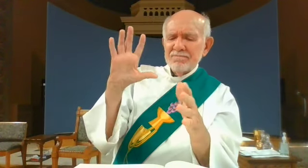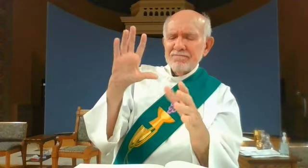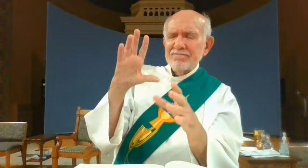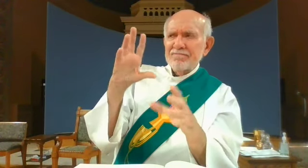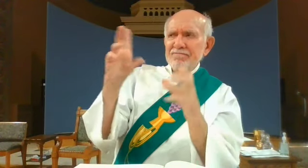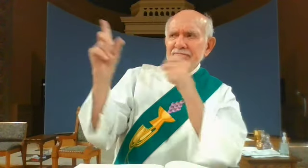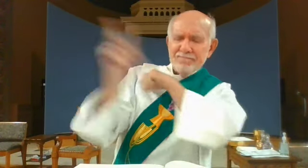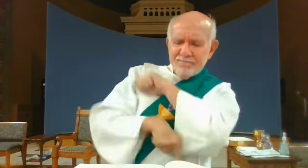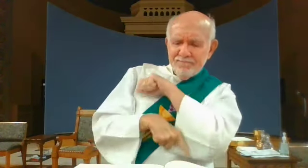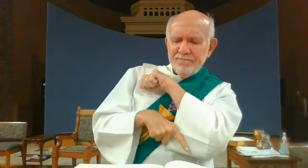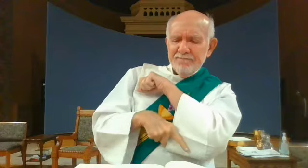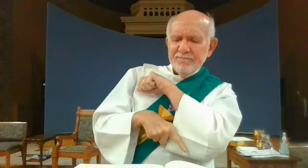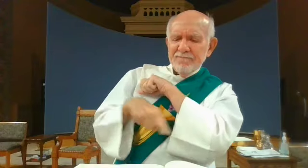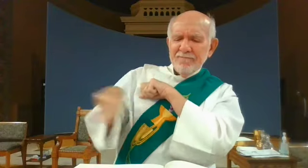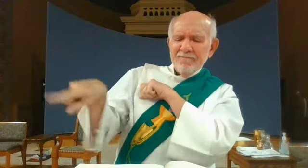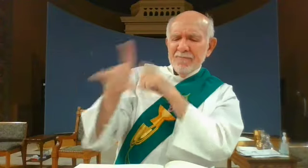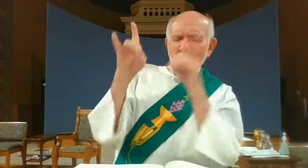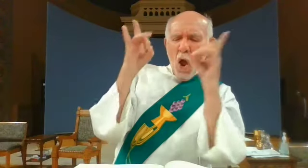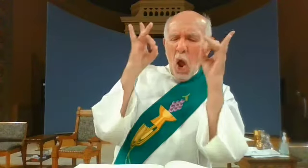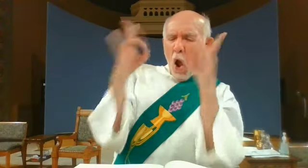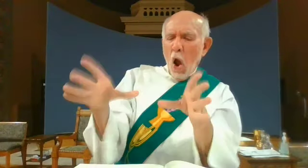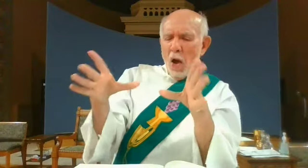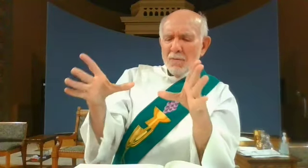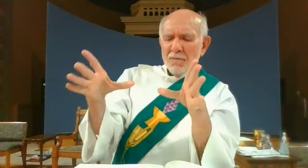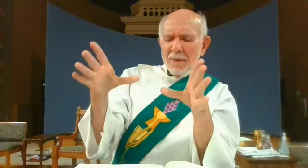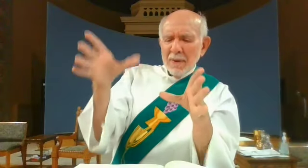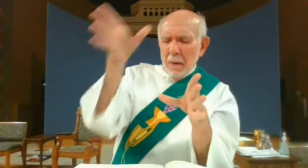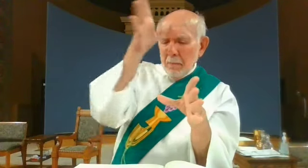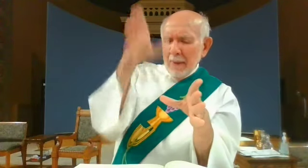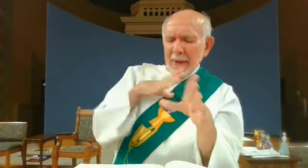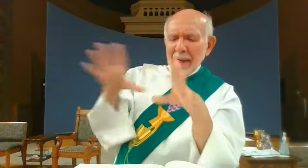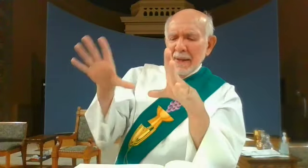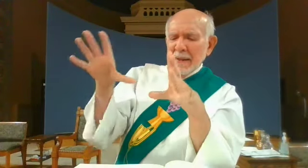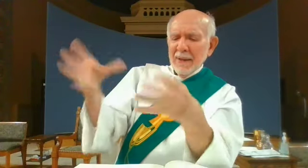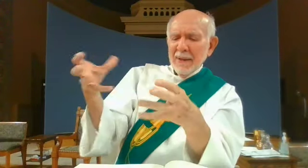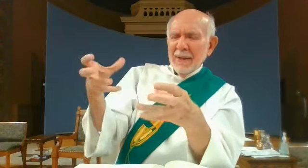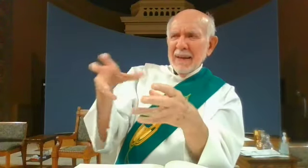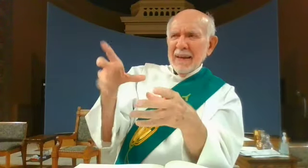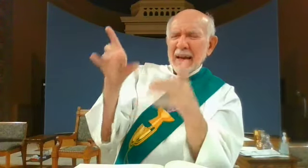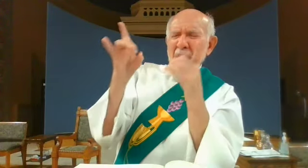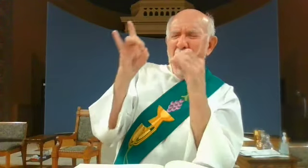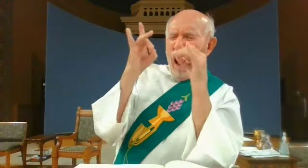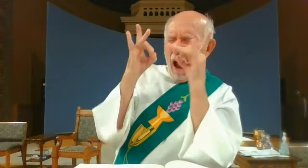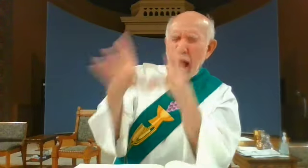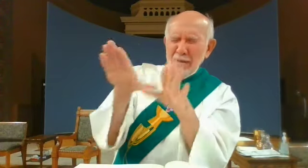he will put those wretched men to a wretched death